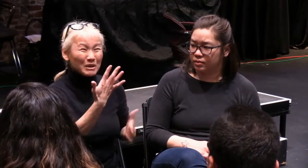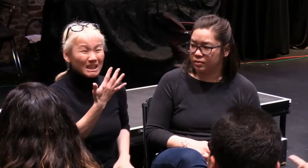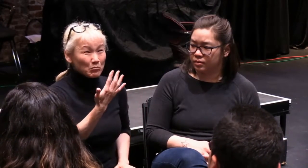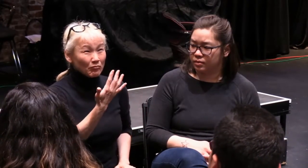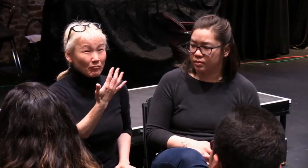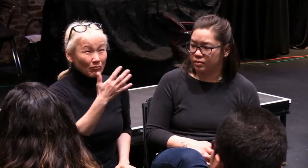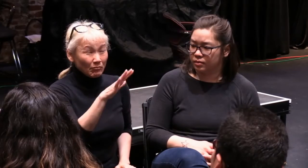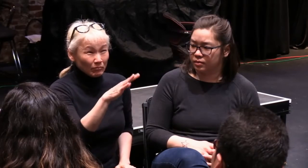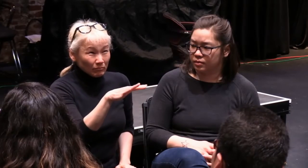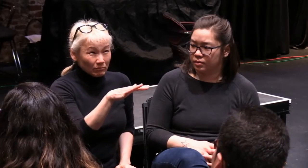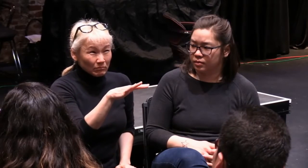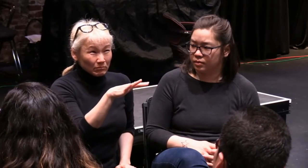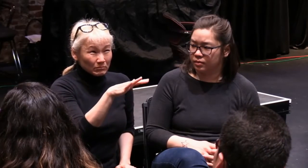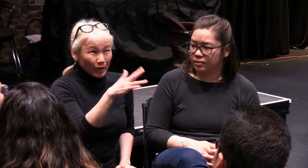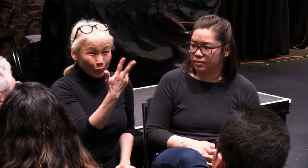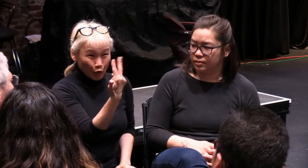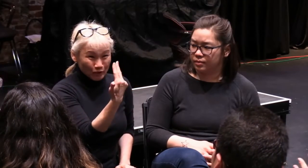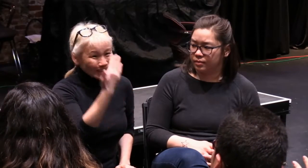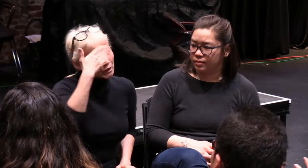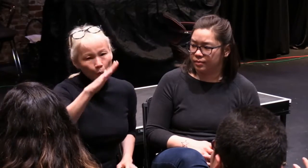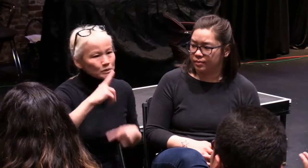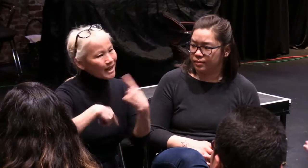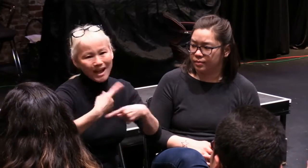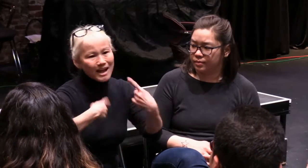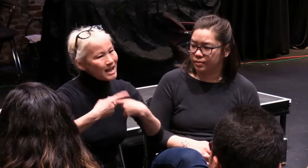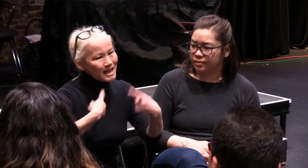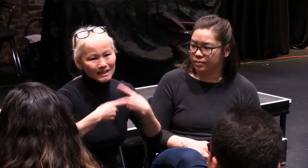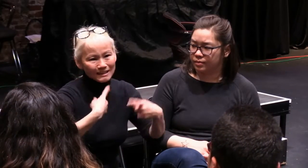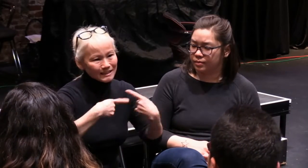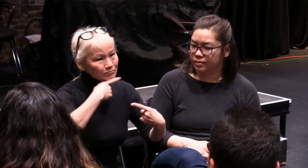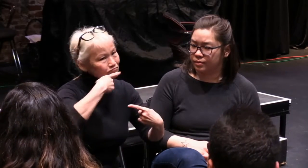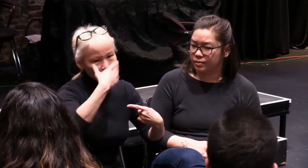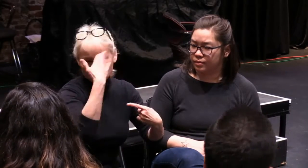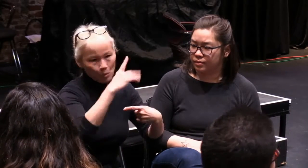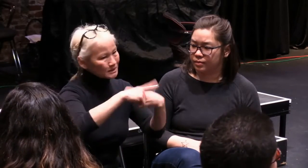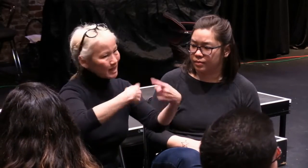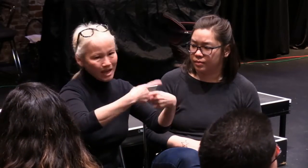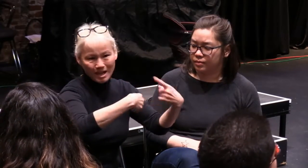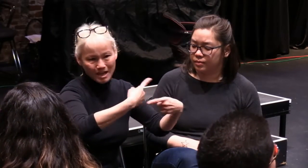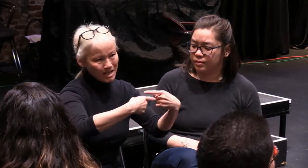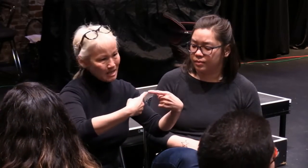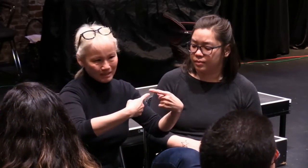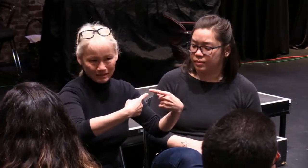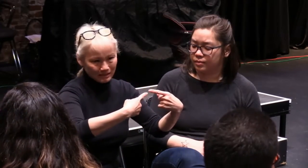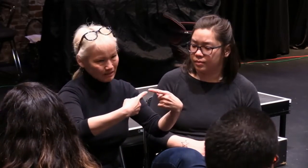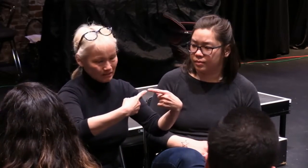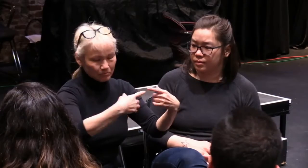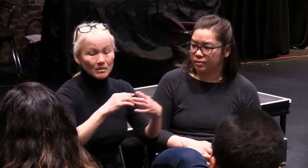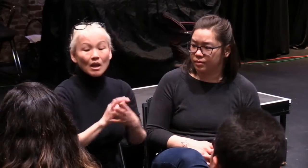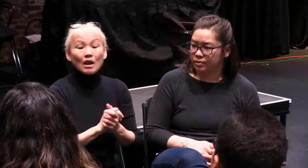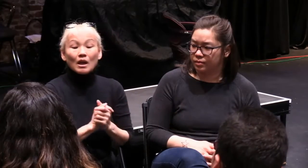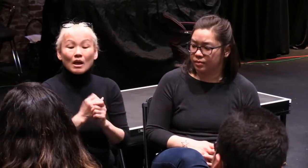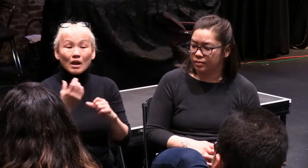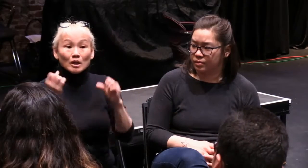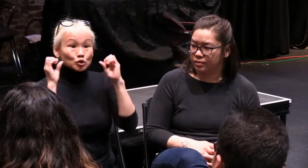All five of us deaf actors, again, had the subtext of Martha's Vineyard, the story there, and that in Martha's Vineyard,